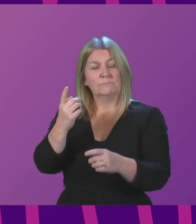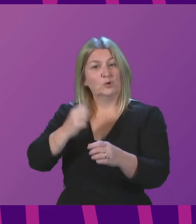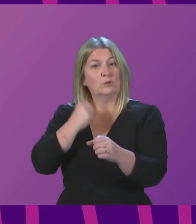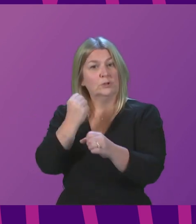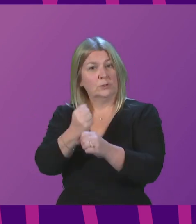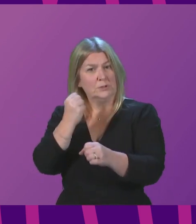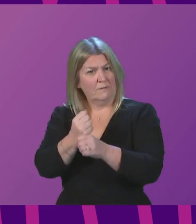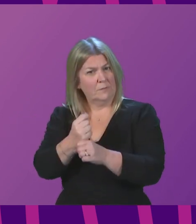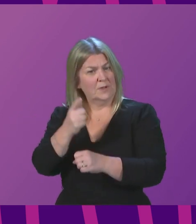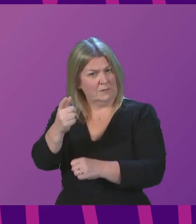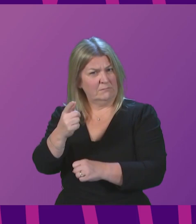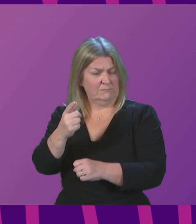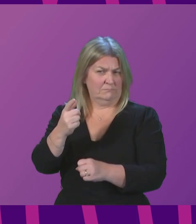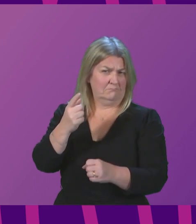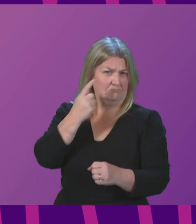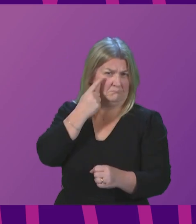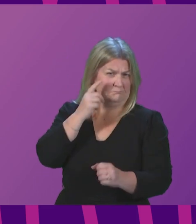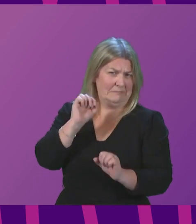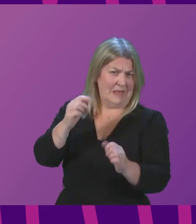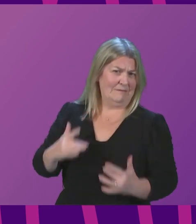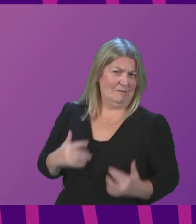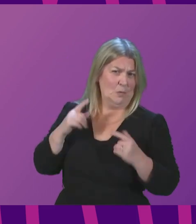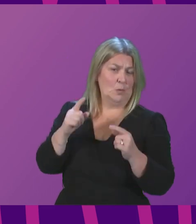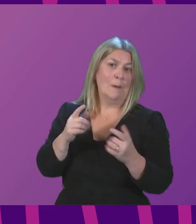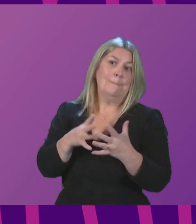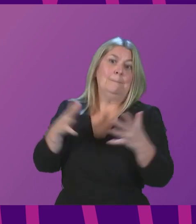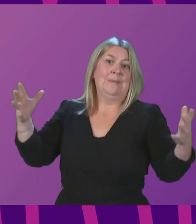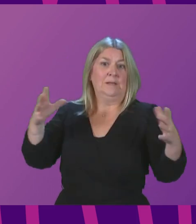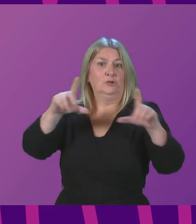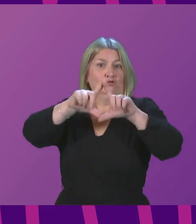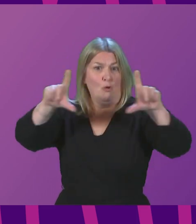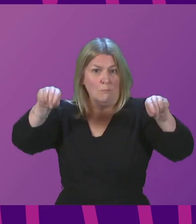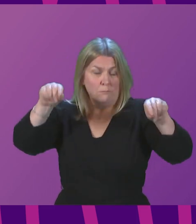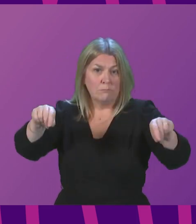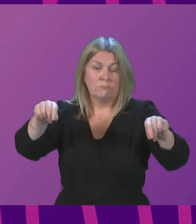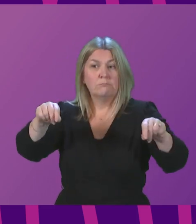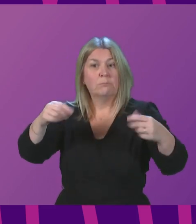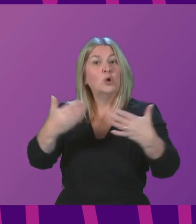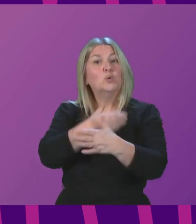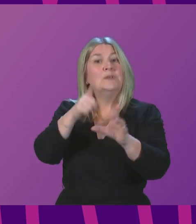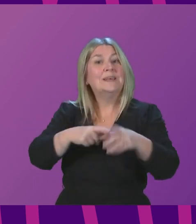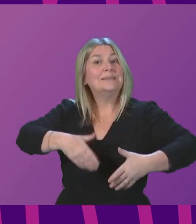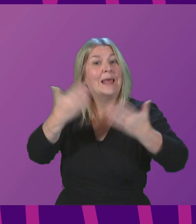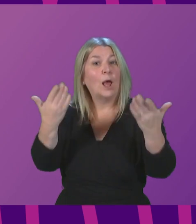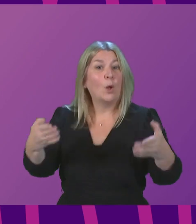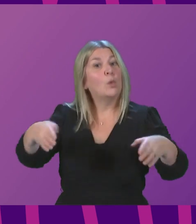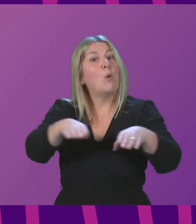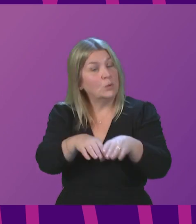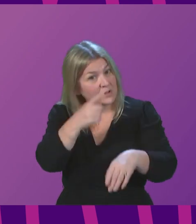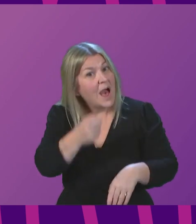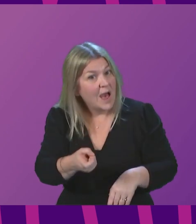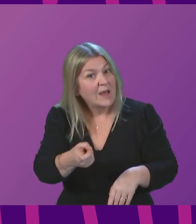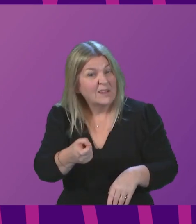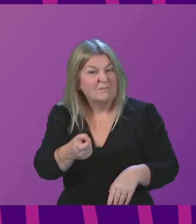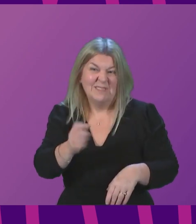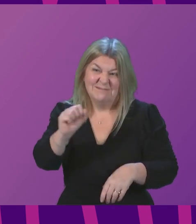require large retail stores to close on New Year's Day 2022 so that retail workers can spend the day with their loved ones? First